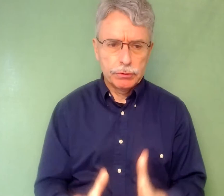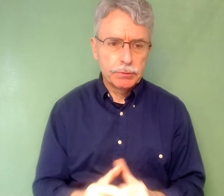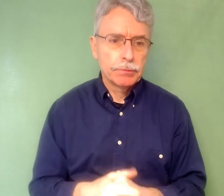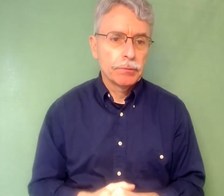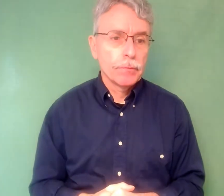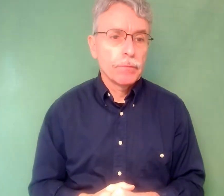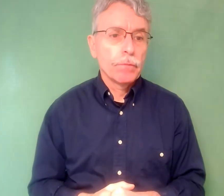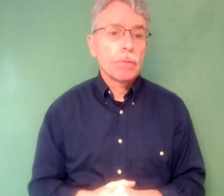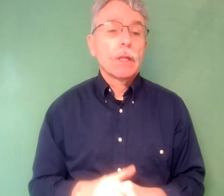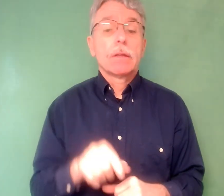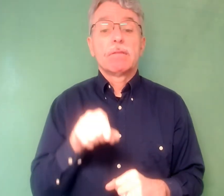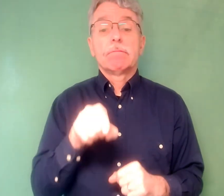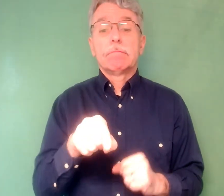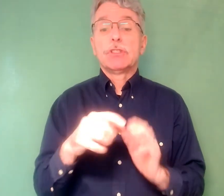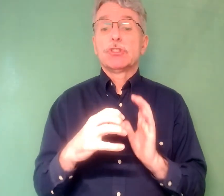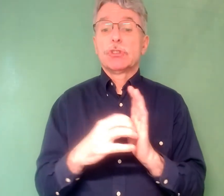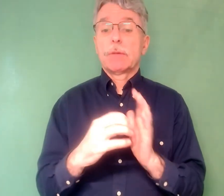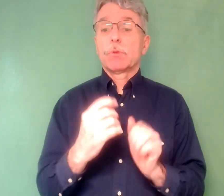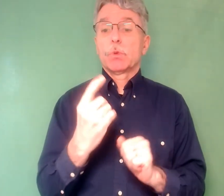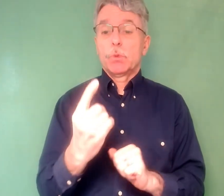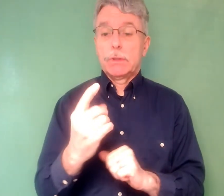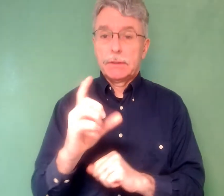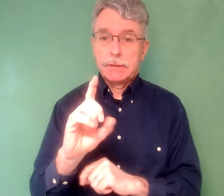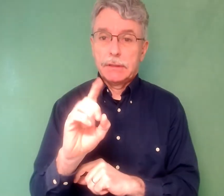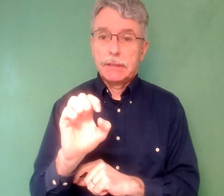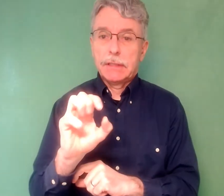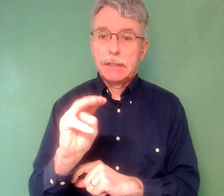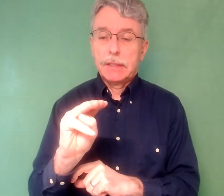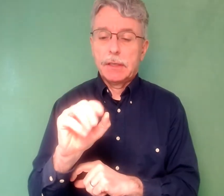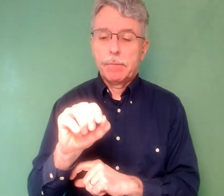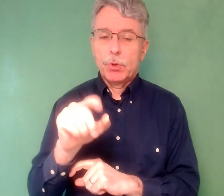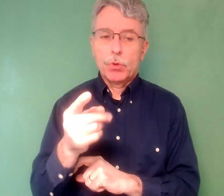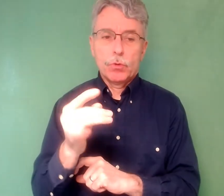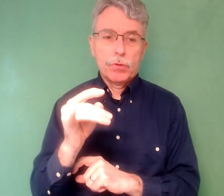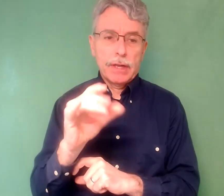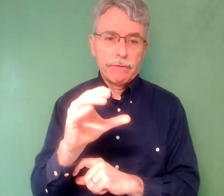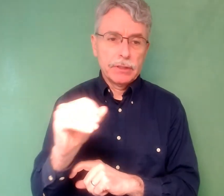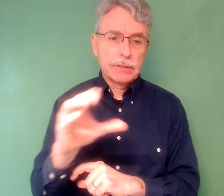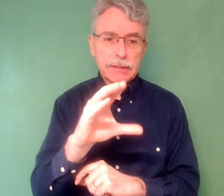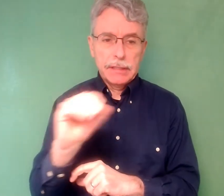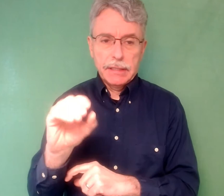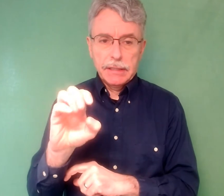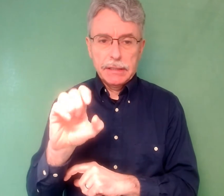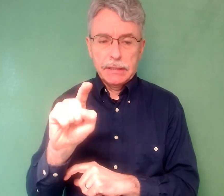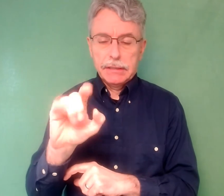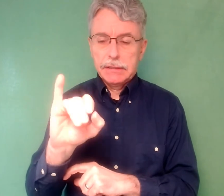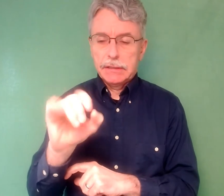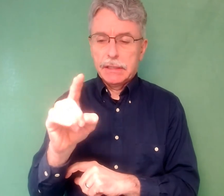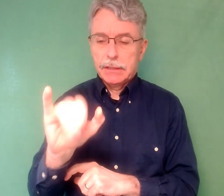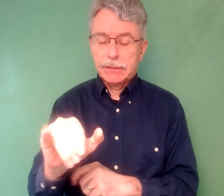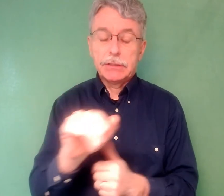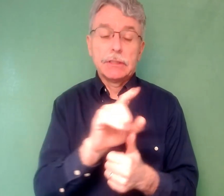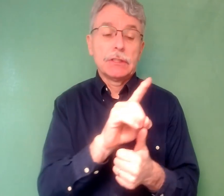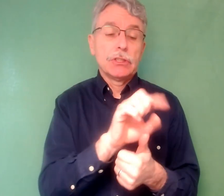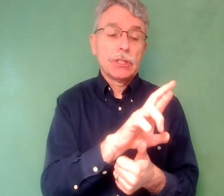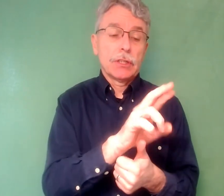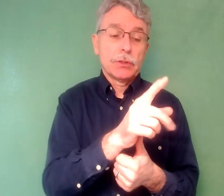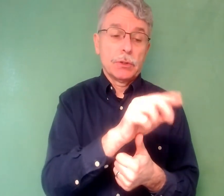trace a history of public policy that was intended to help federal agencies better understand how those medical conditions that